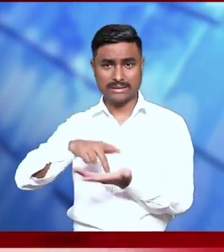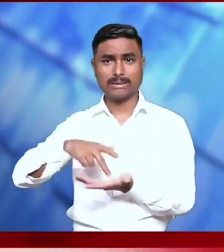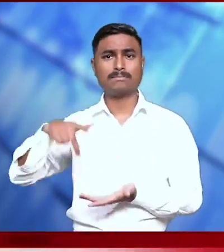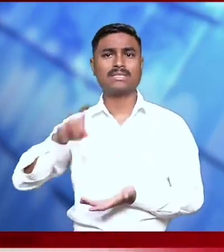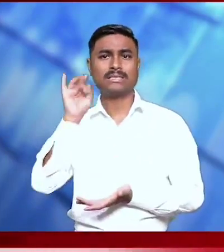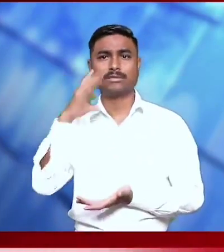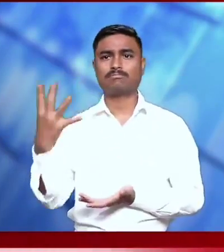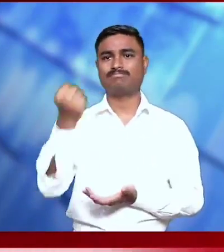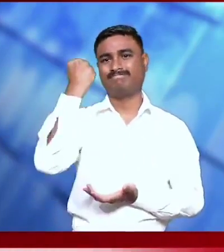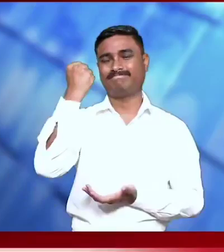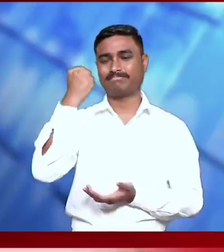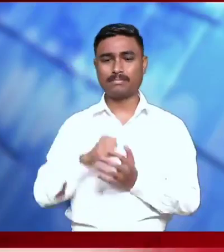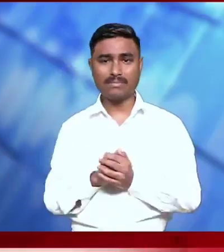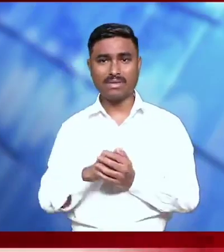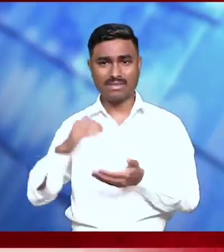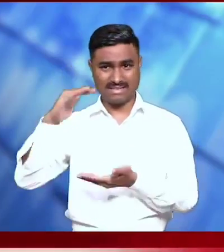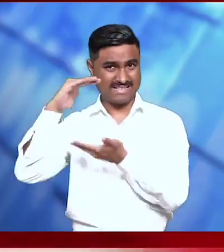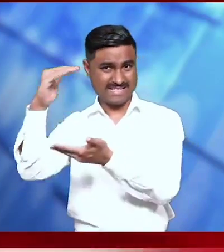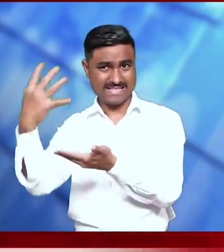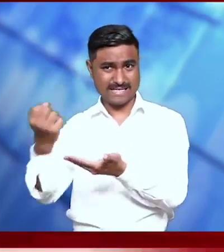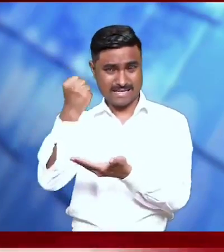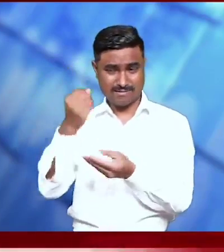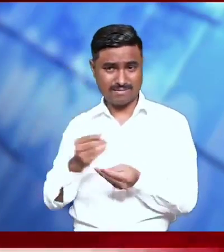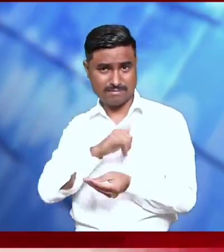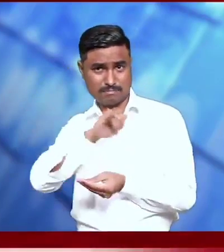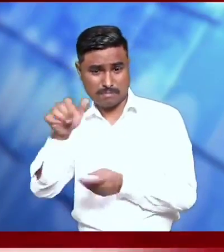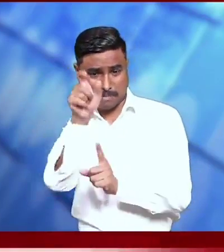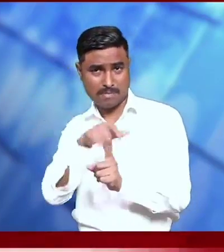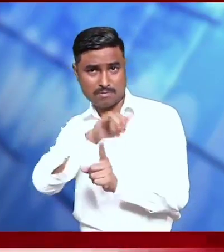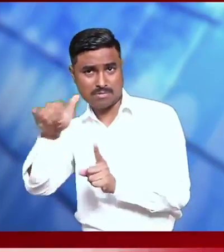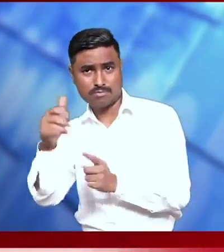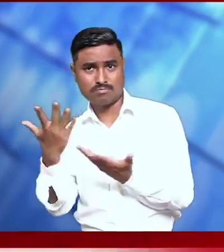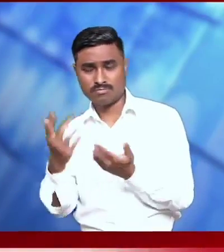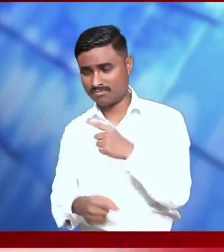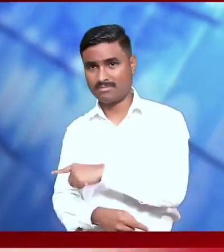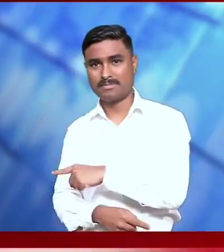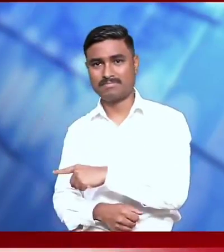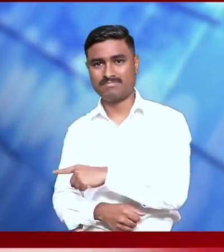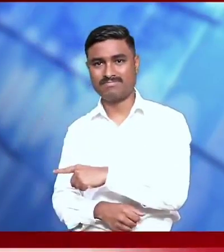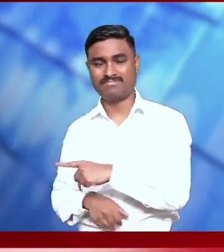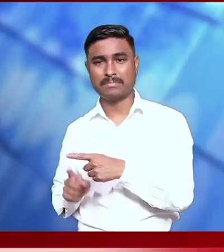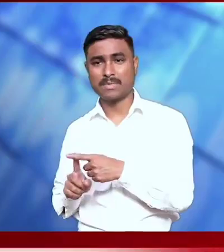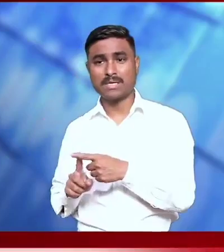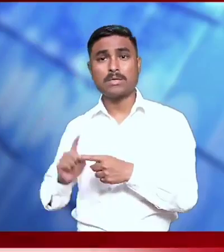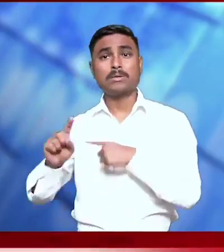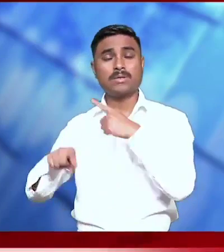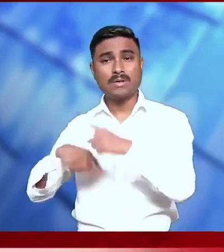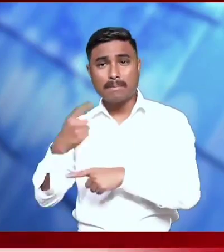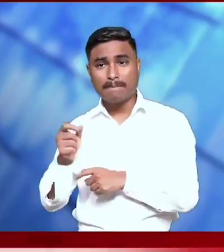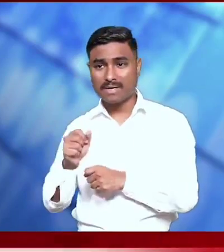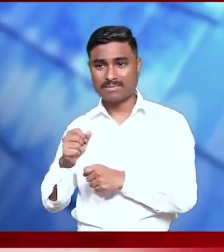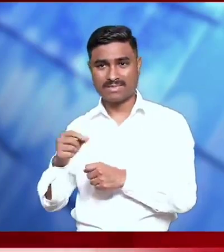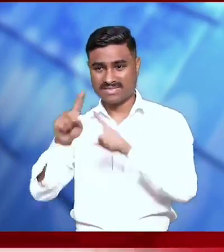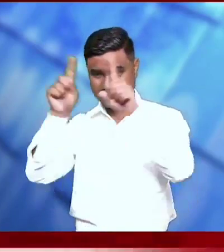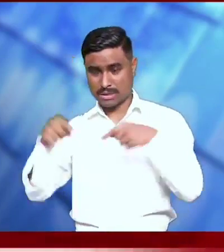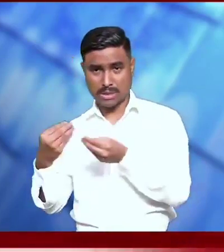Bharat Digital Mission. The award was received by Dr. Madan Mani Dhakaal, Joint Director NHM